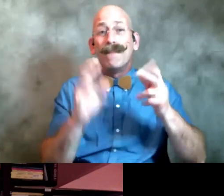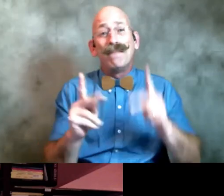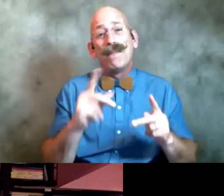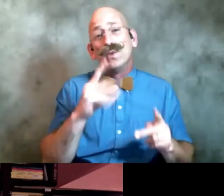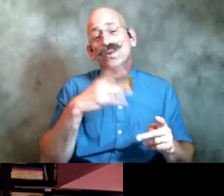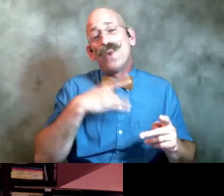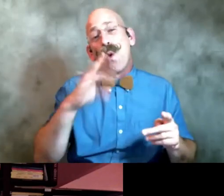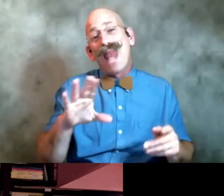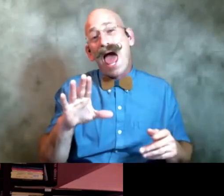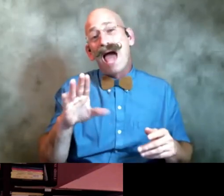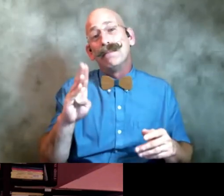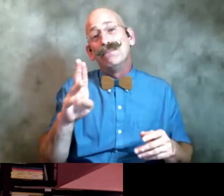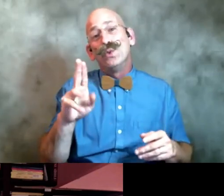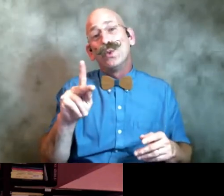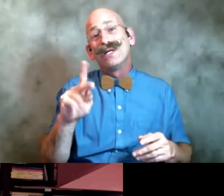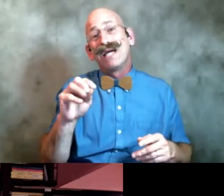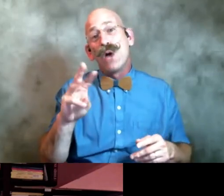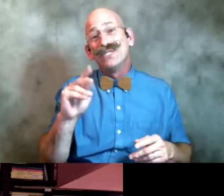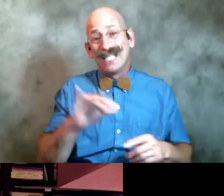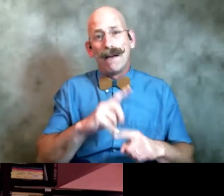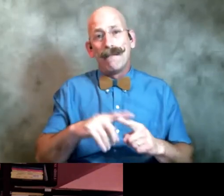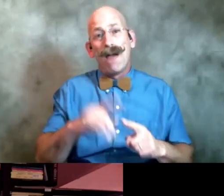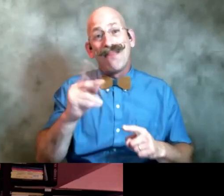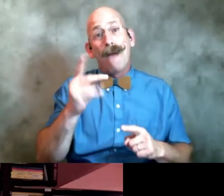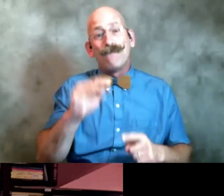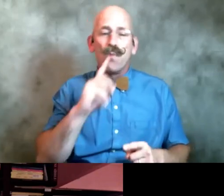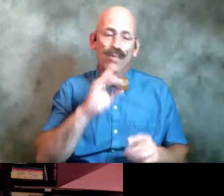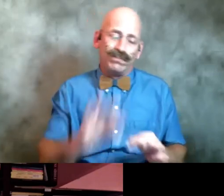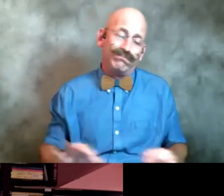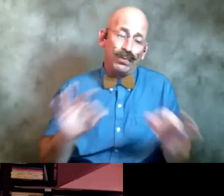but that was very important to me